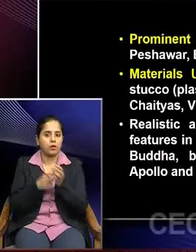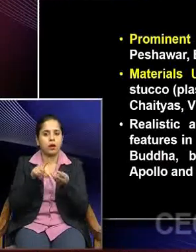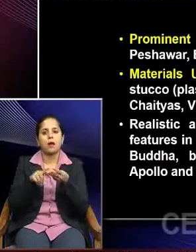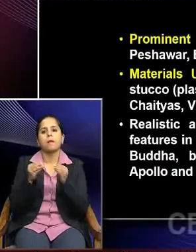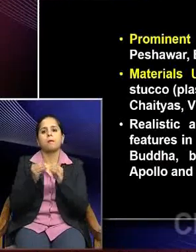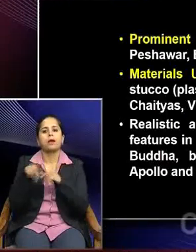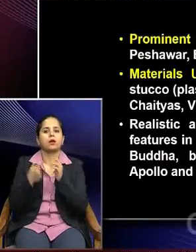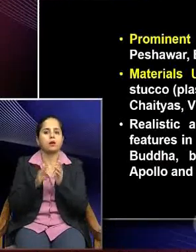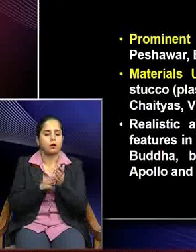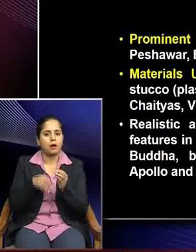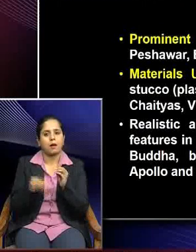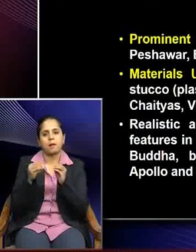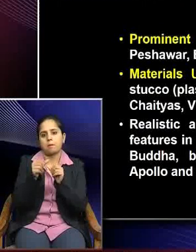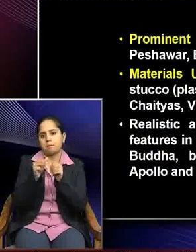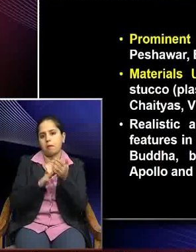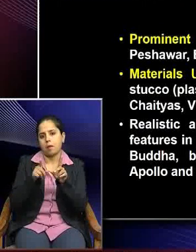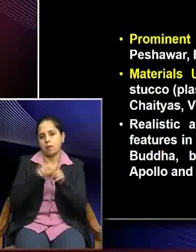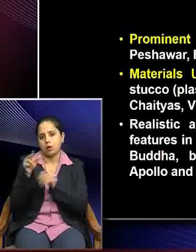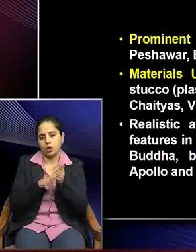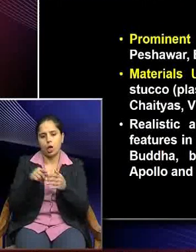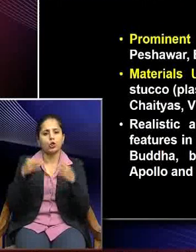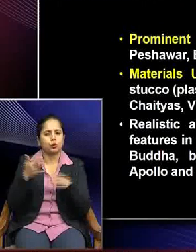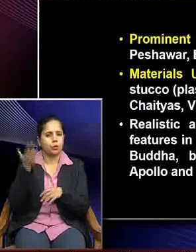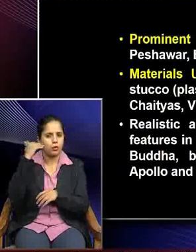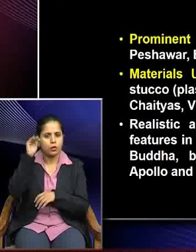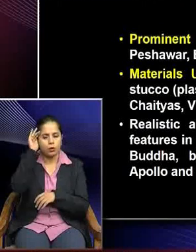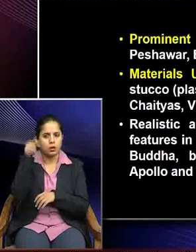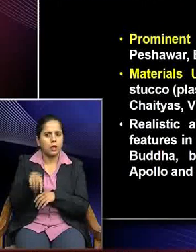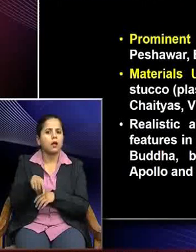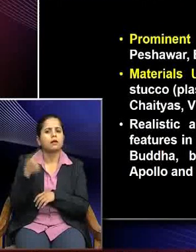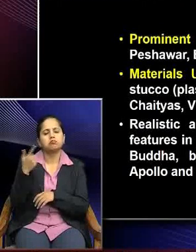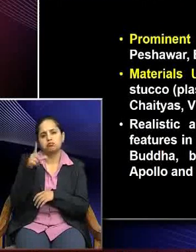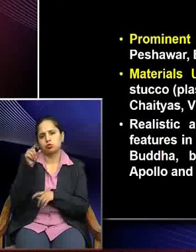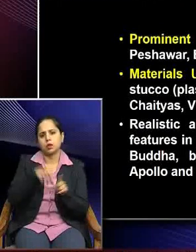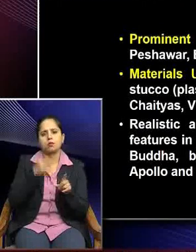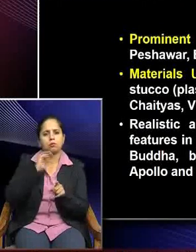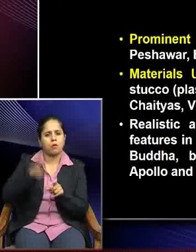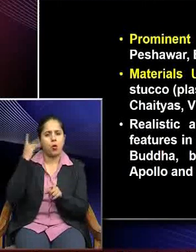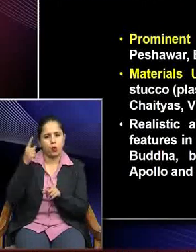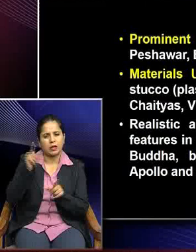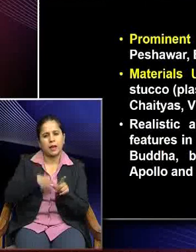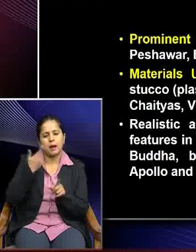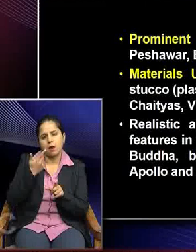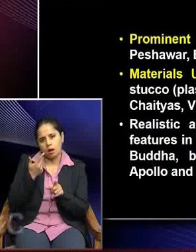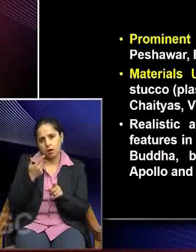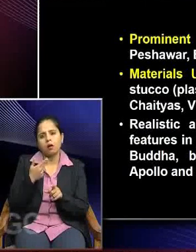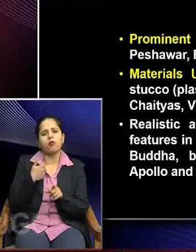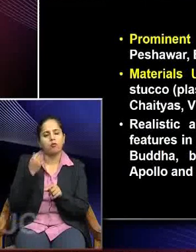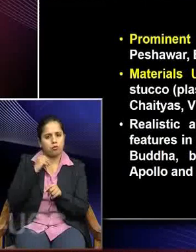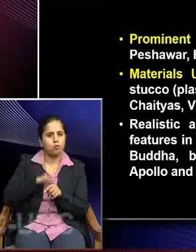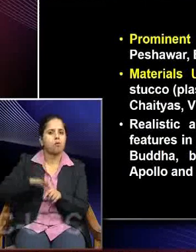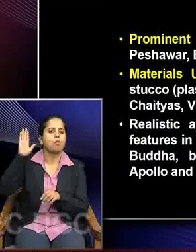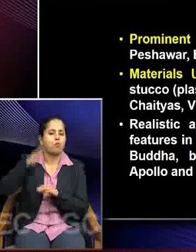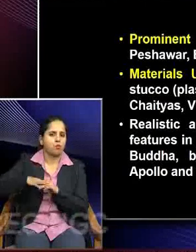and Bamiyan. Bamiyan was in use almost a decade back or more than a decade back when